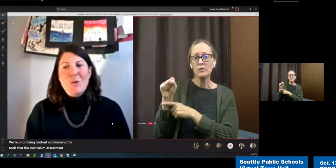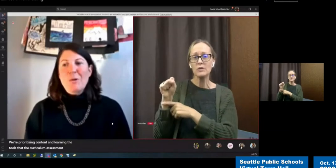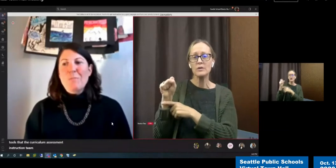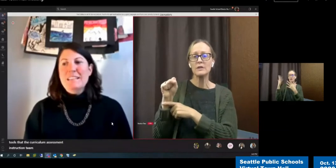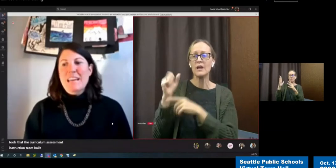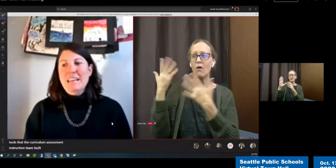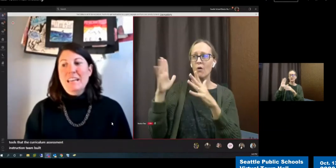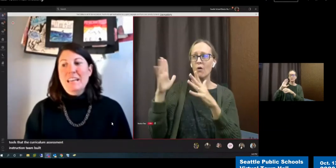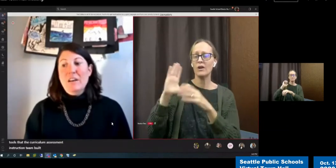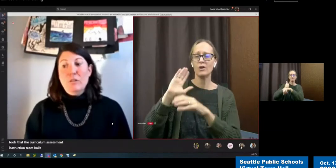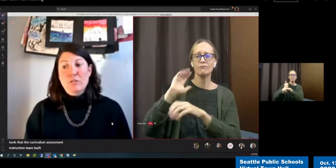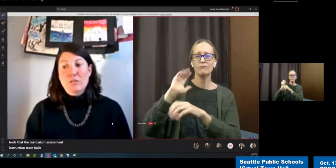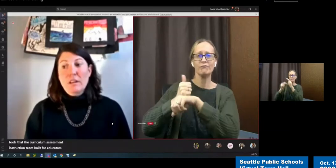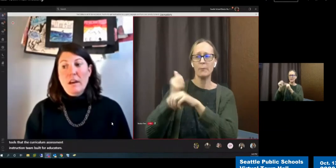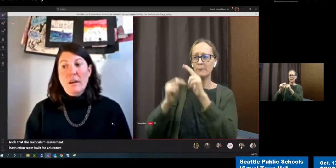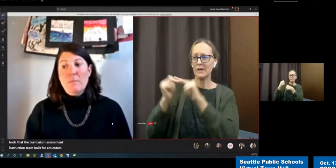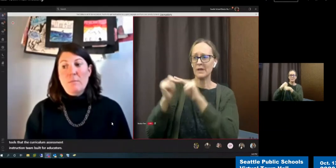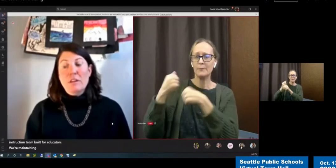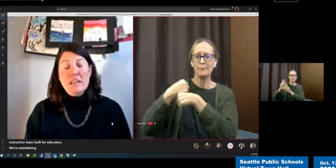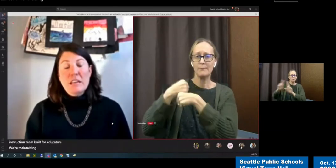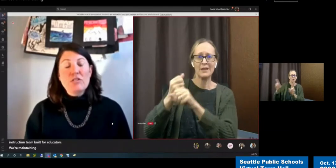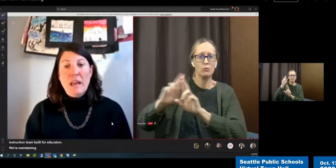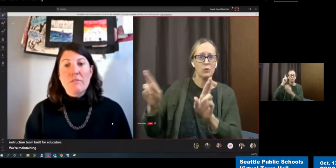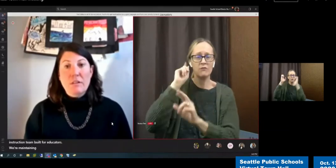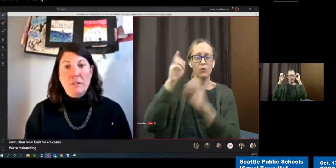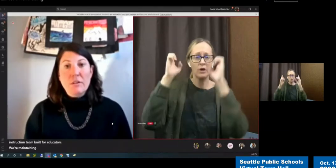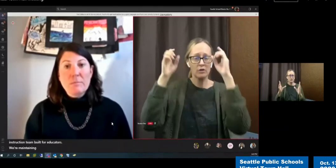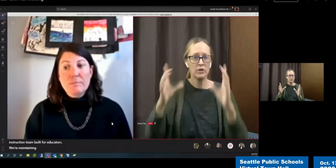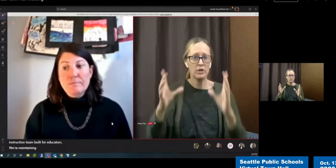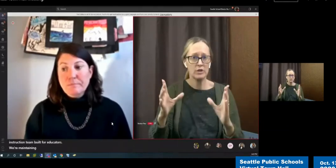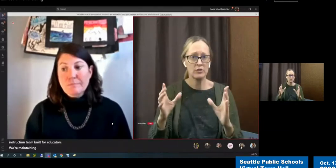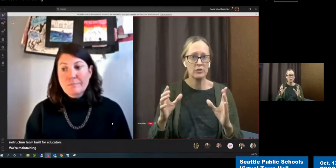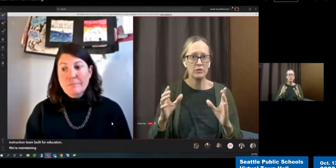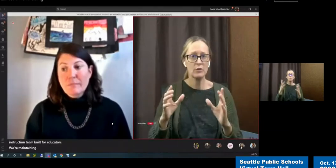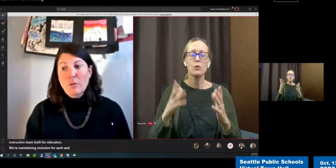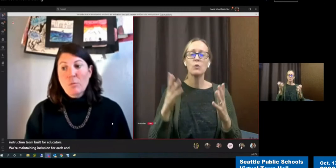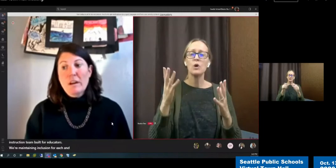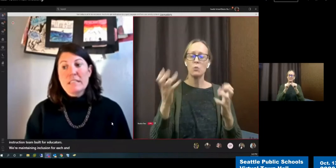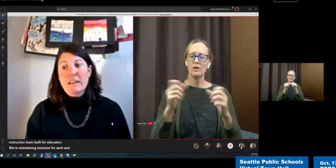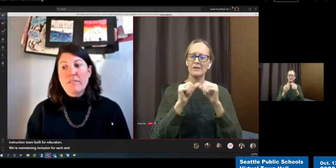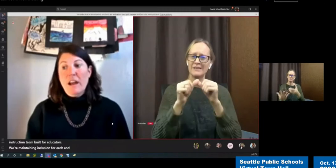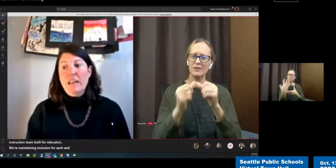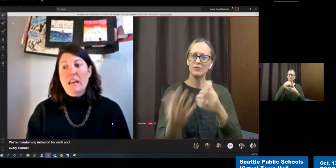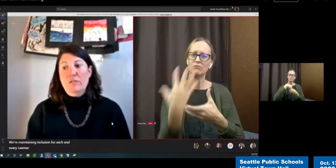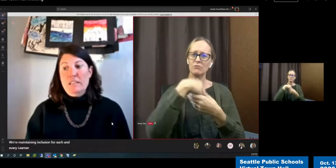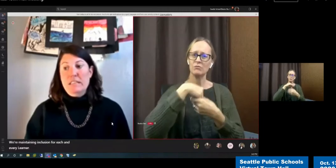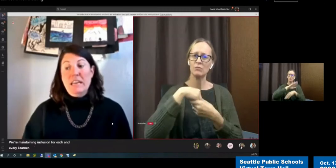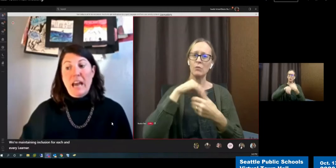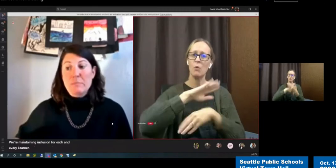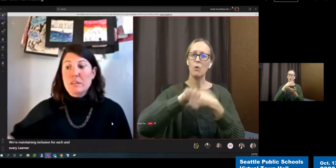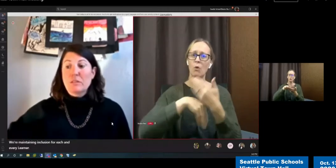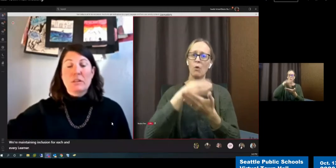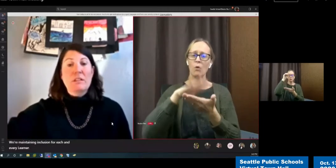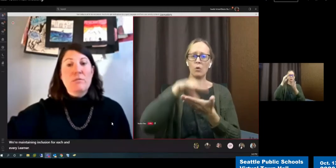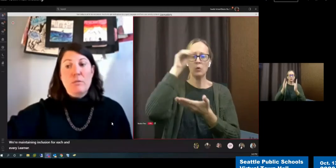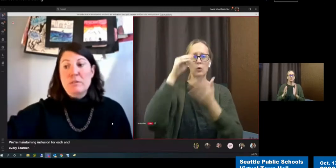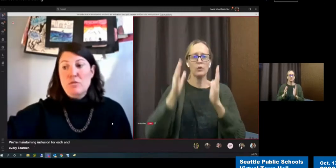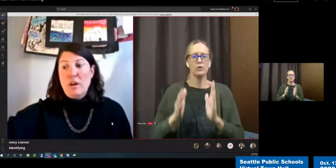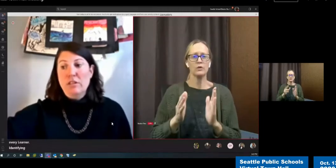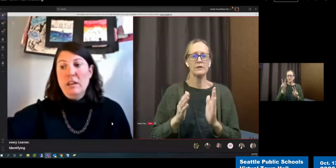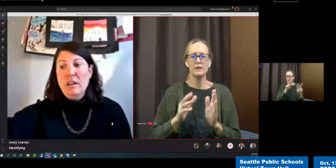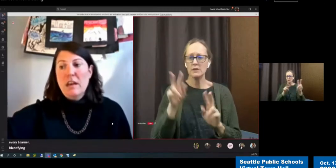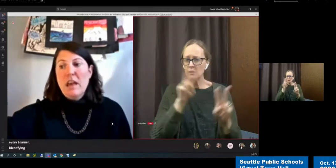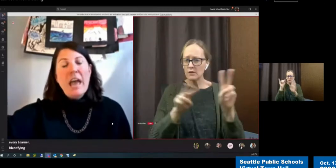We are maintaining inclusion for each and every learner. We are identifying and addressing gaps in learning through